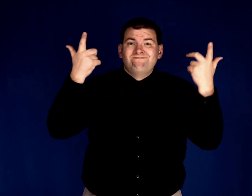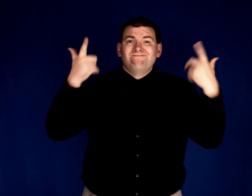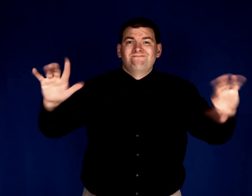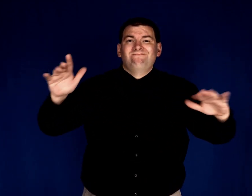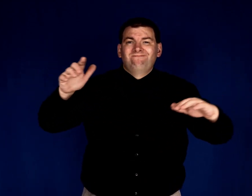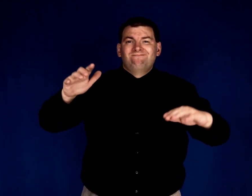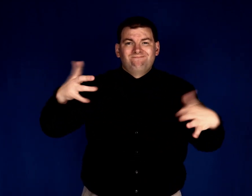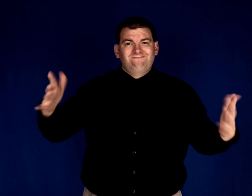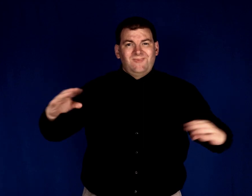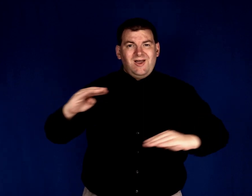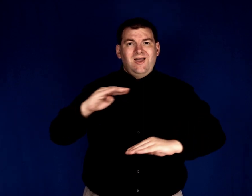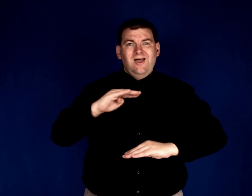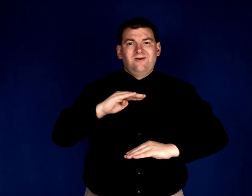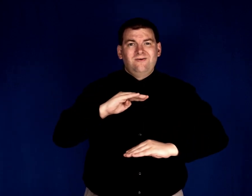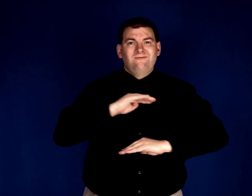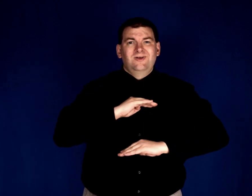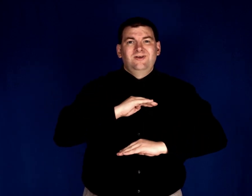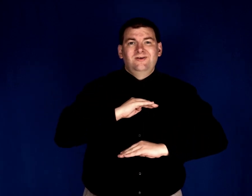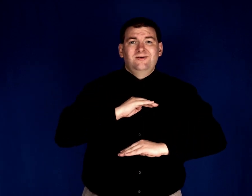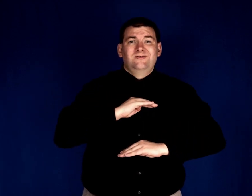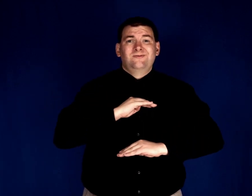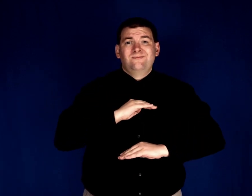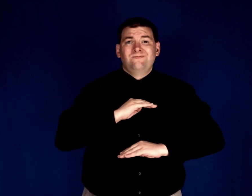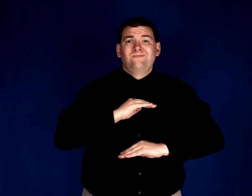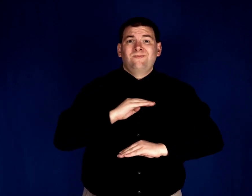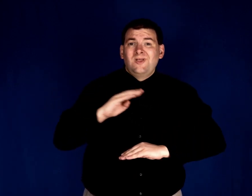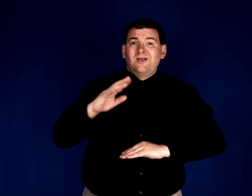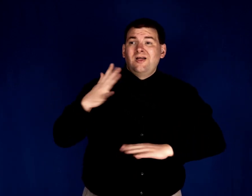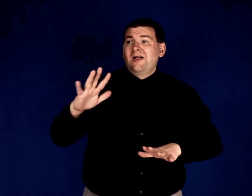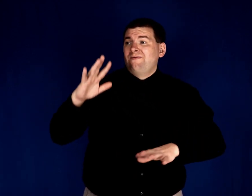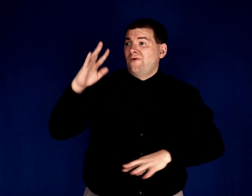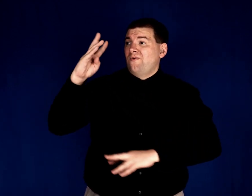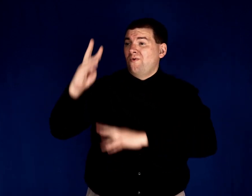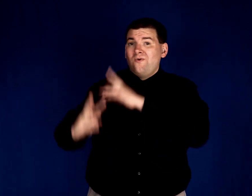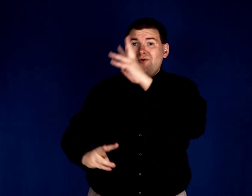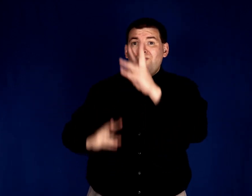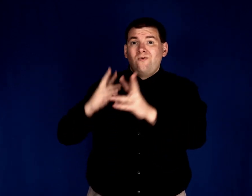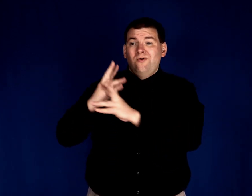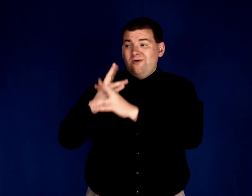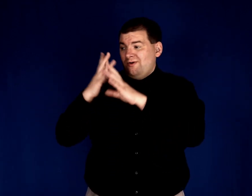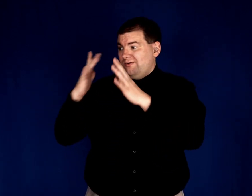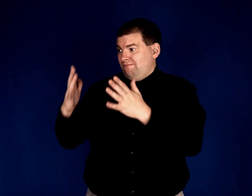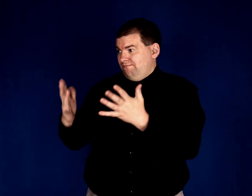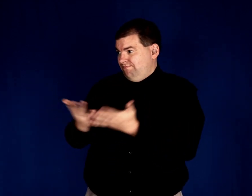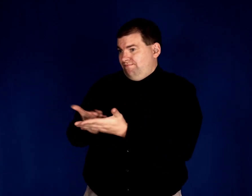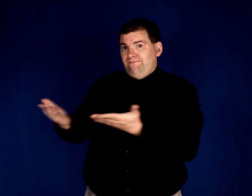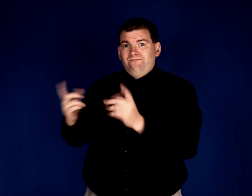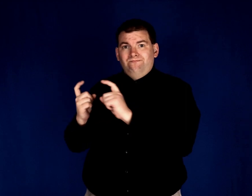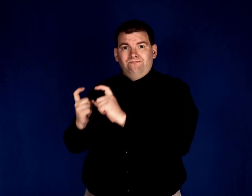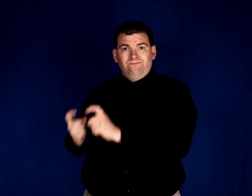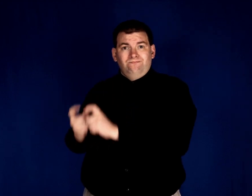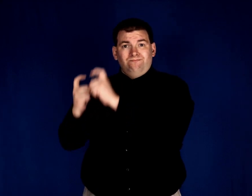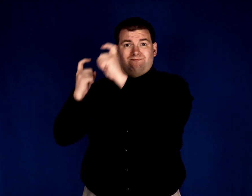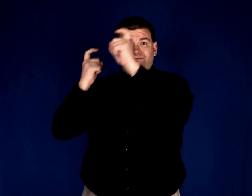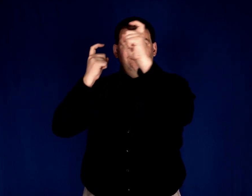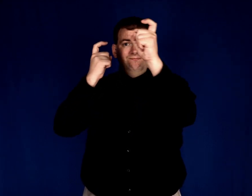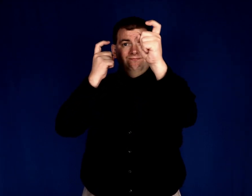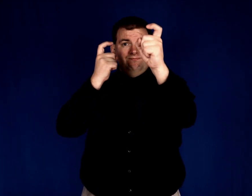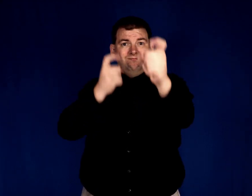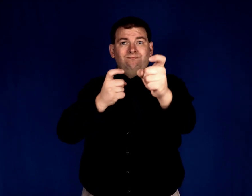you've had your fill? Of the water that the world gives,